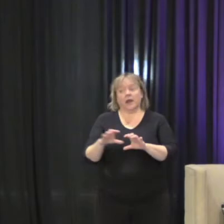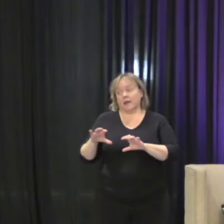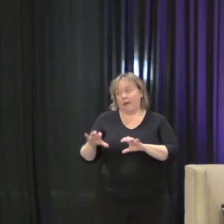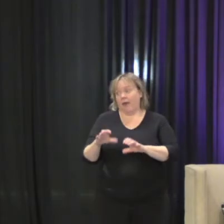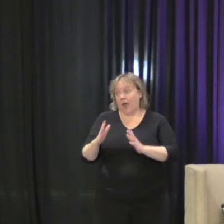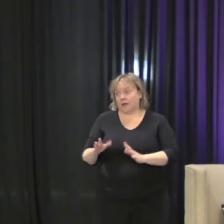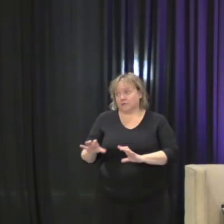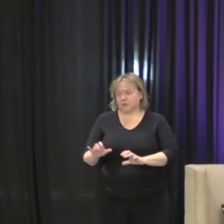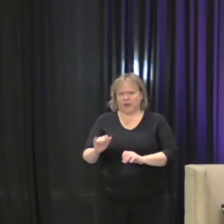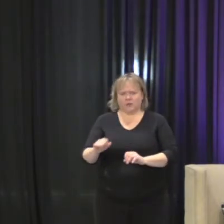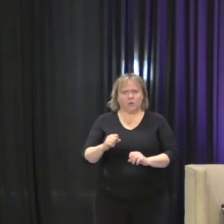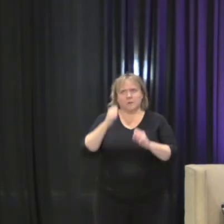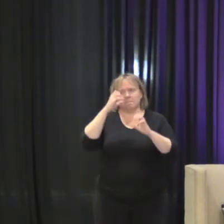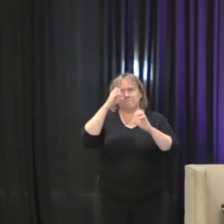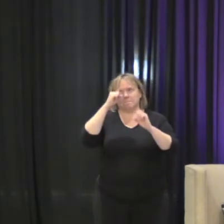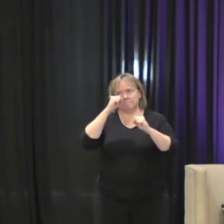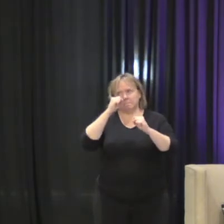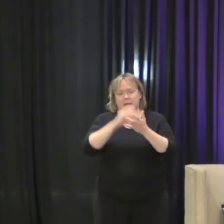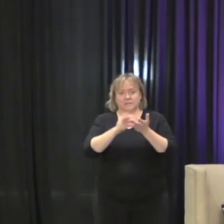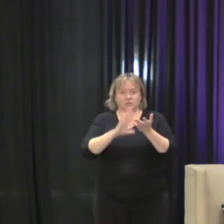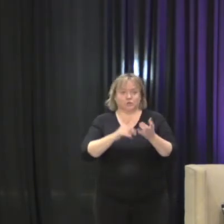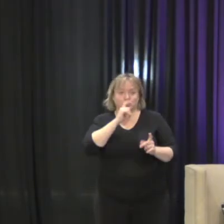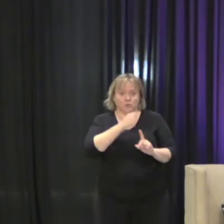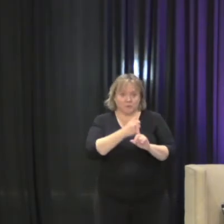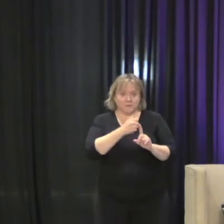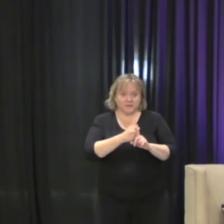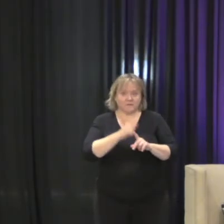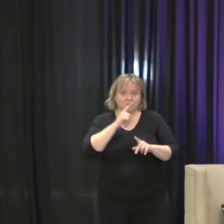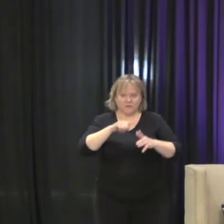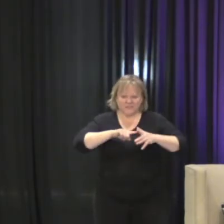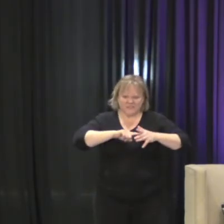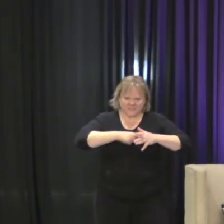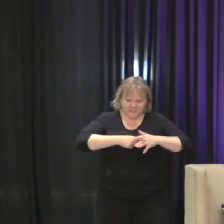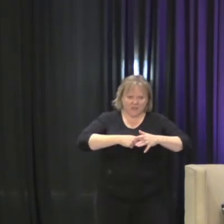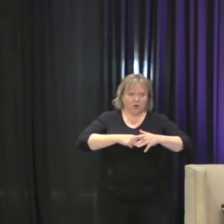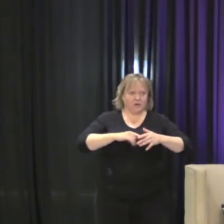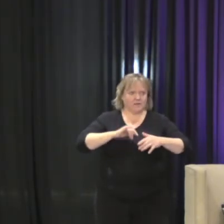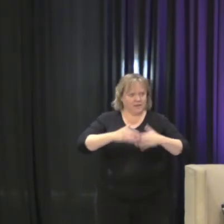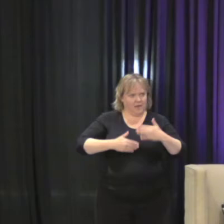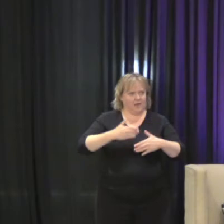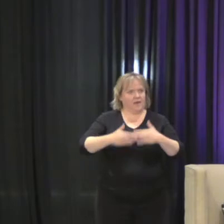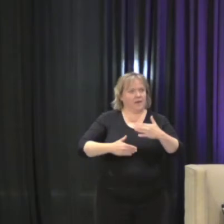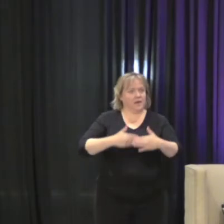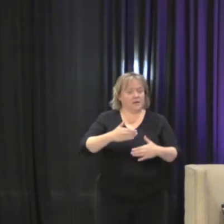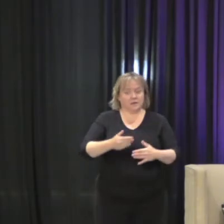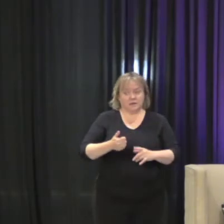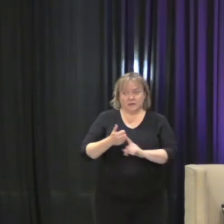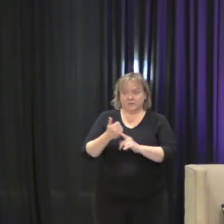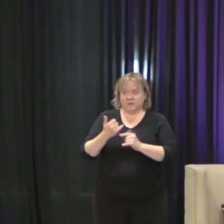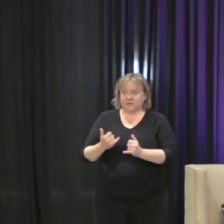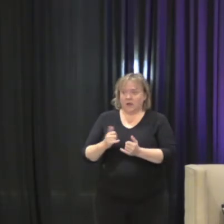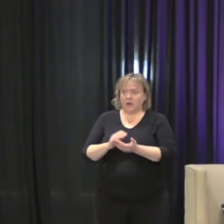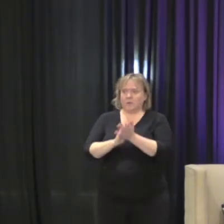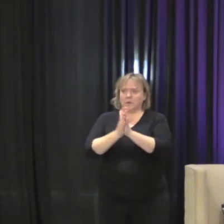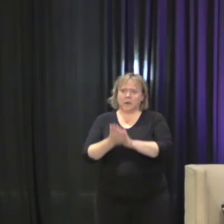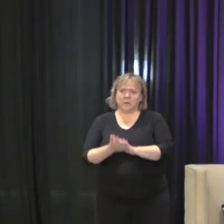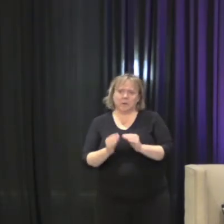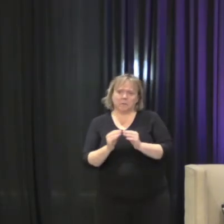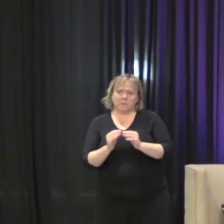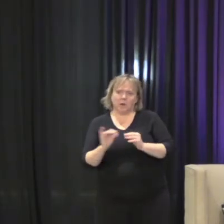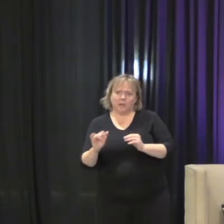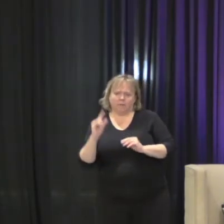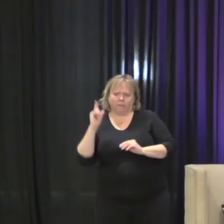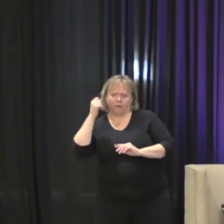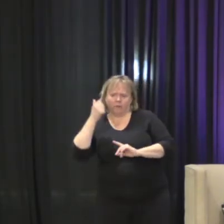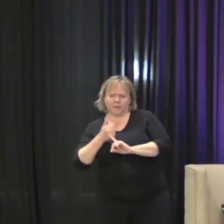amazing students who kindled that entire movement are now moving on and kind of forming a shadow government. Basically,